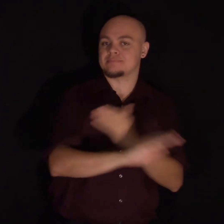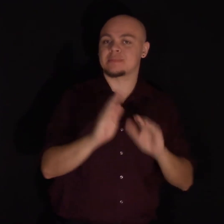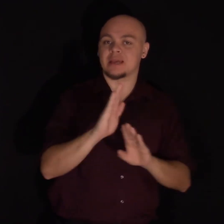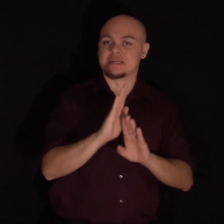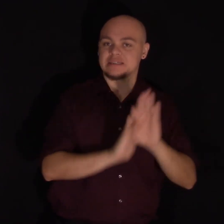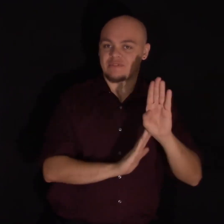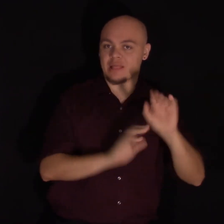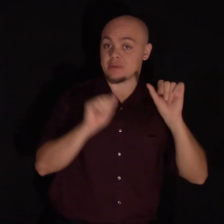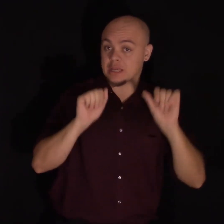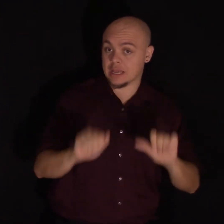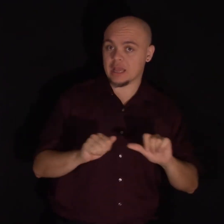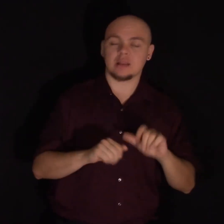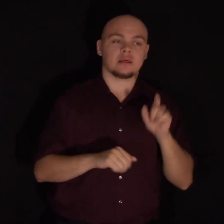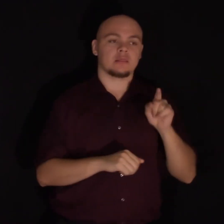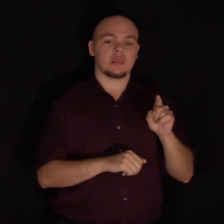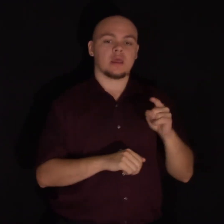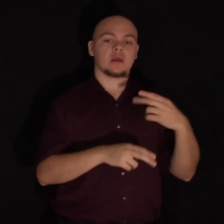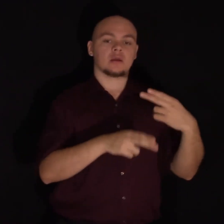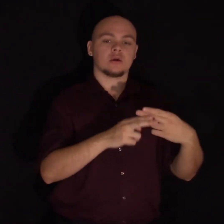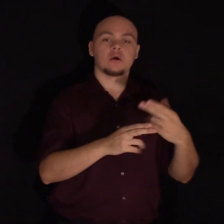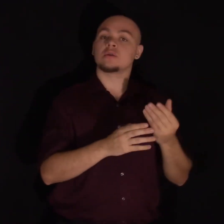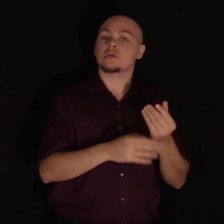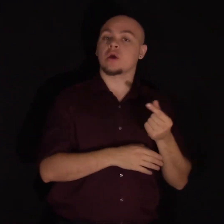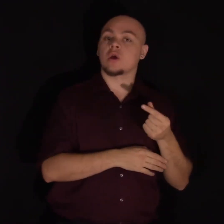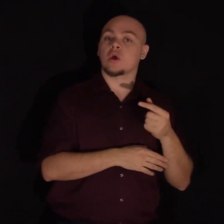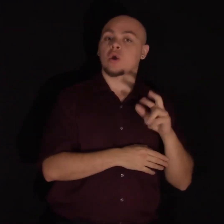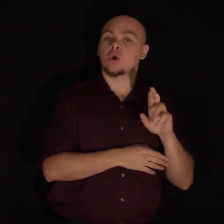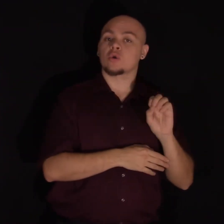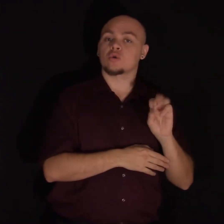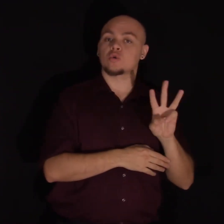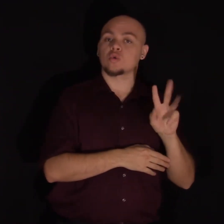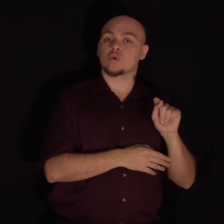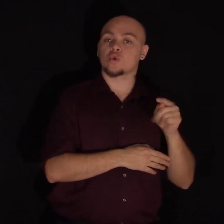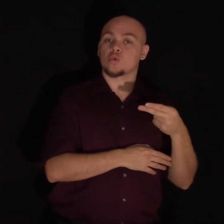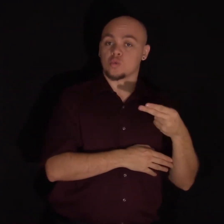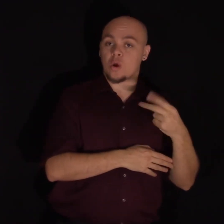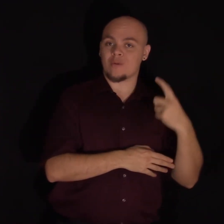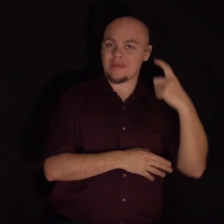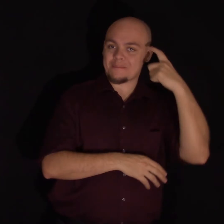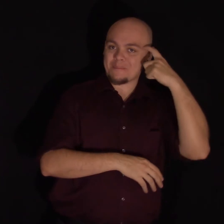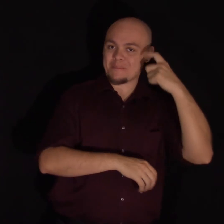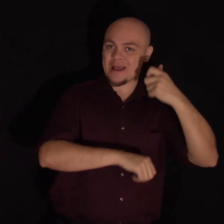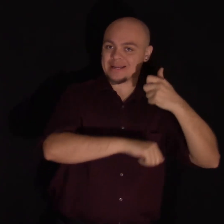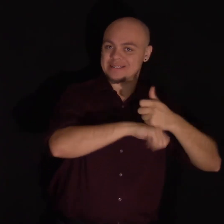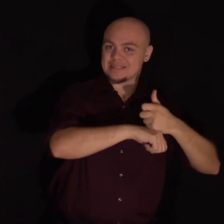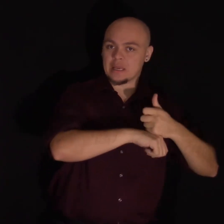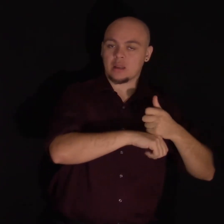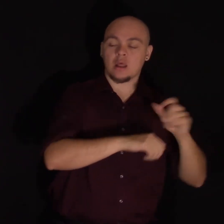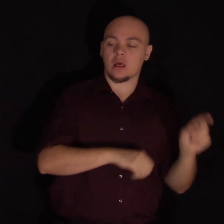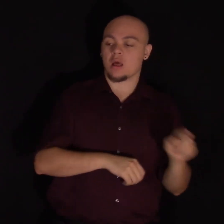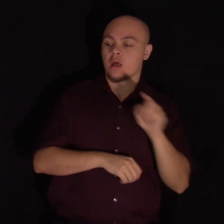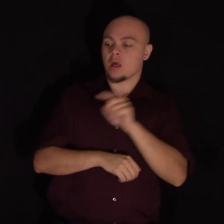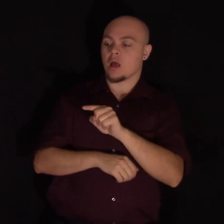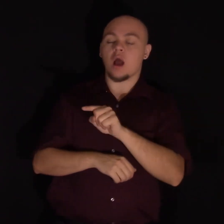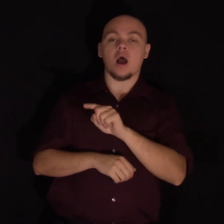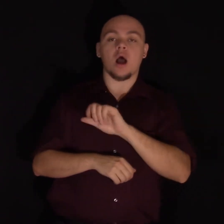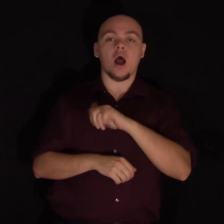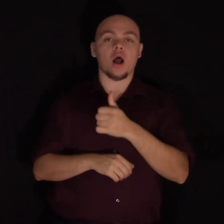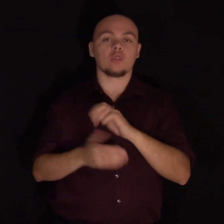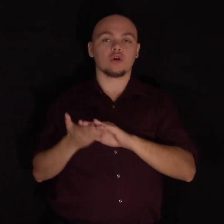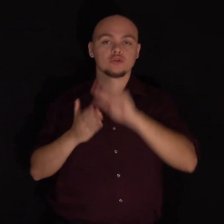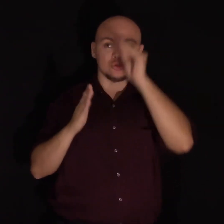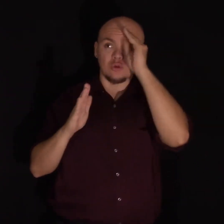They had what I call a growth mindset. But other students felt it was tragic,